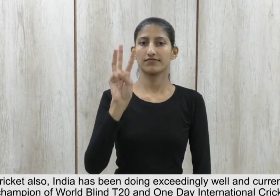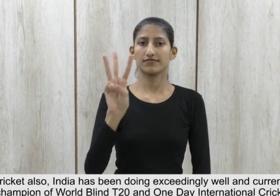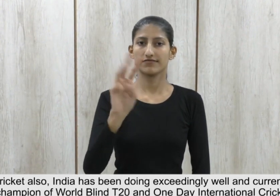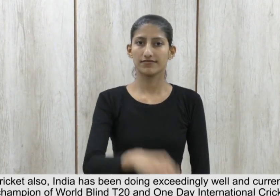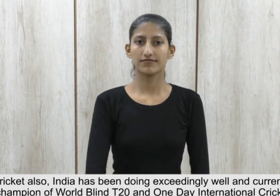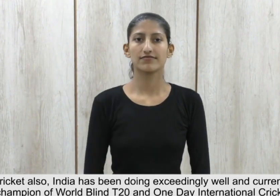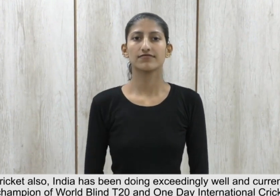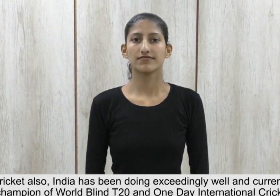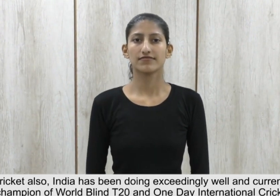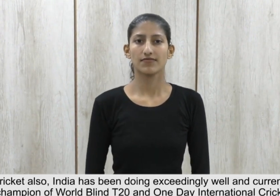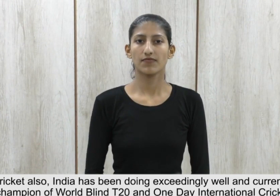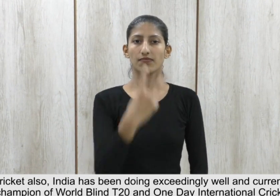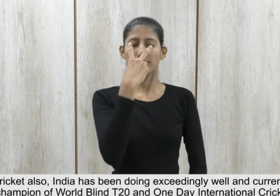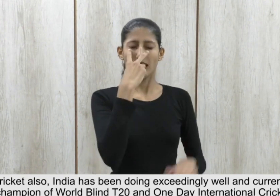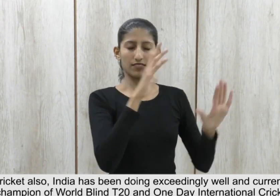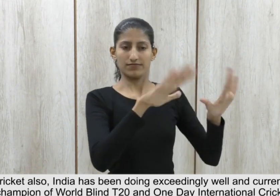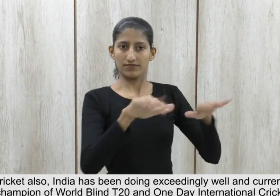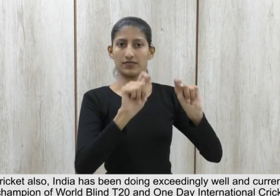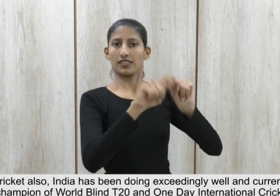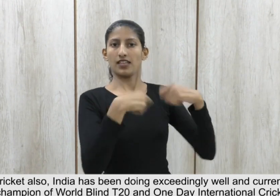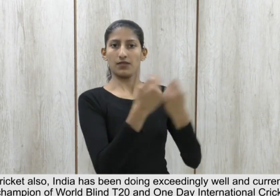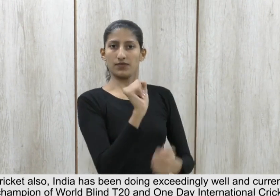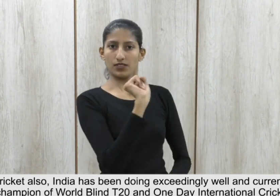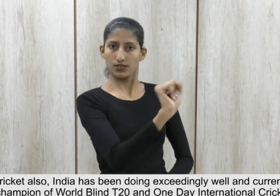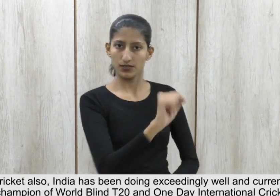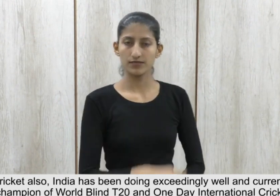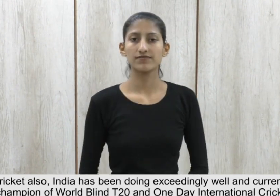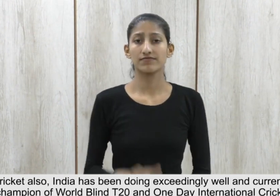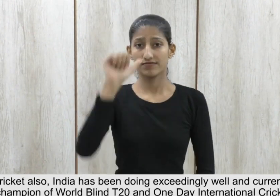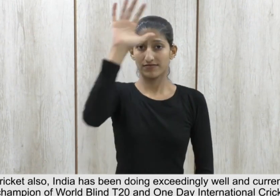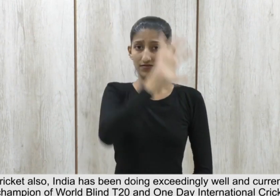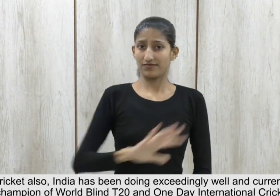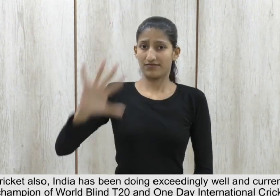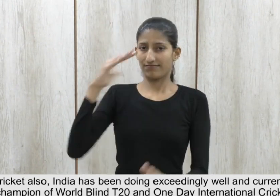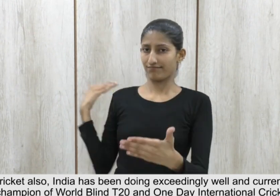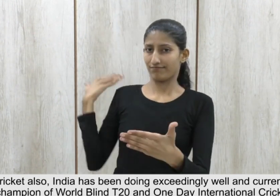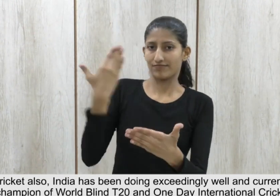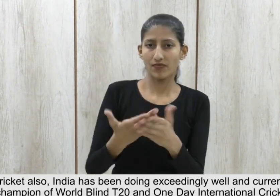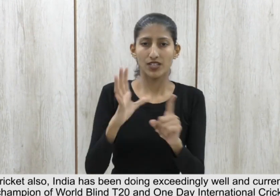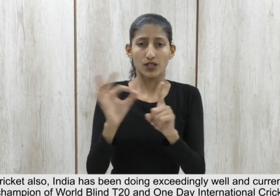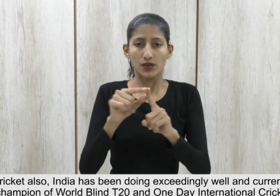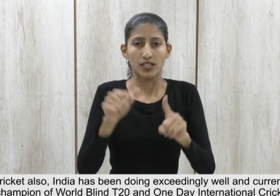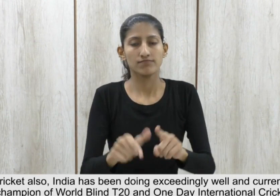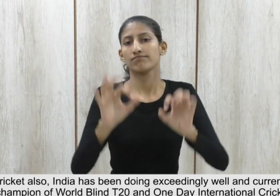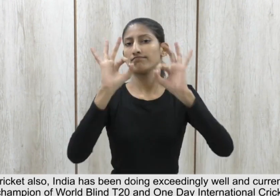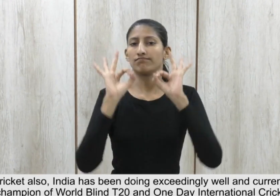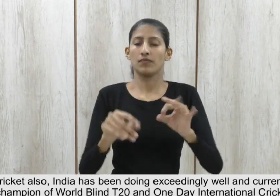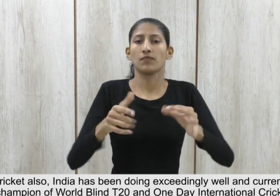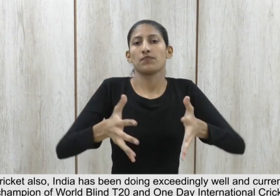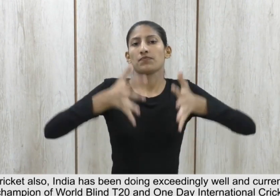8.3 In blind cricket also, India has been doing exceedingly